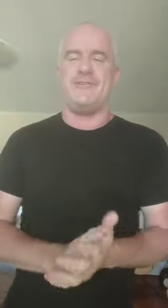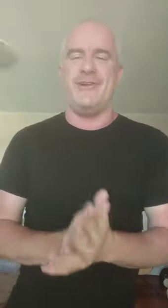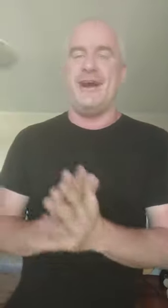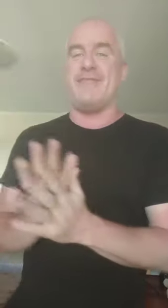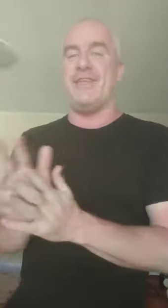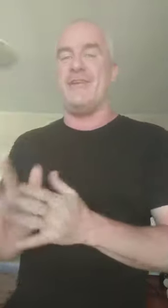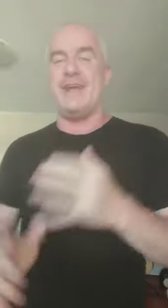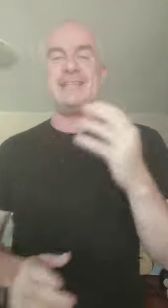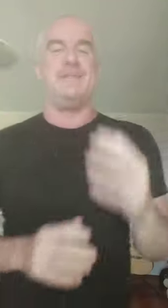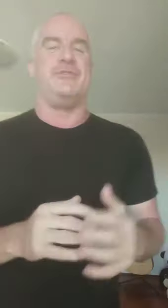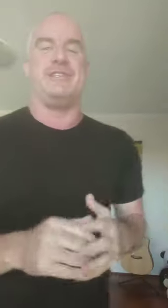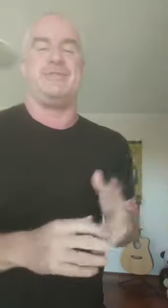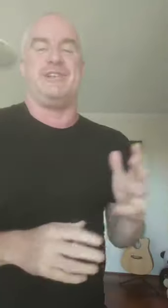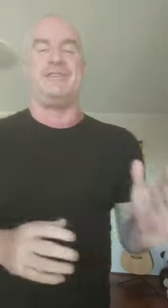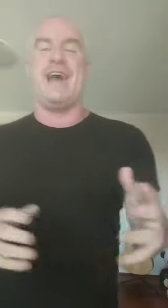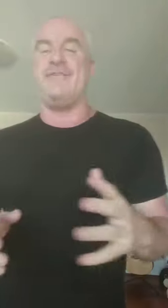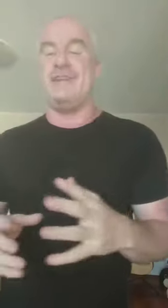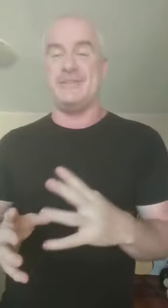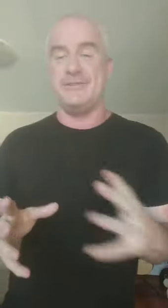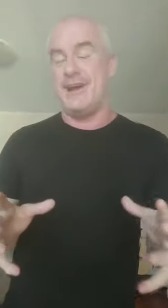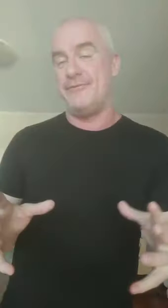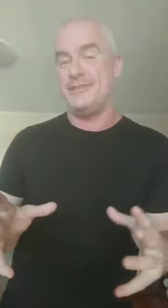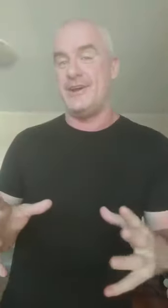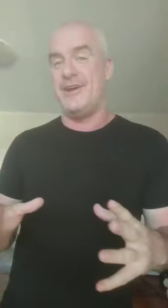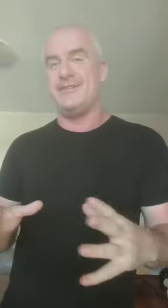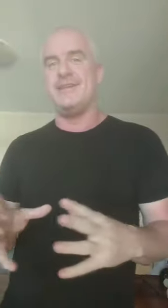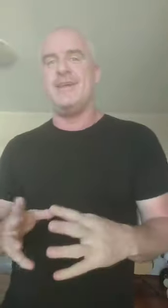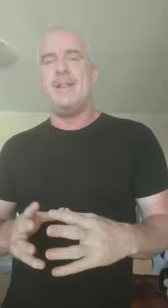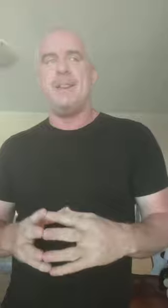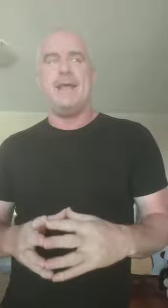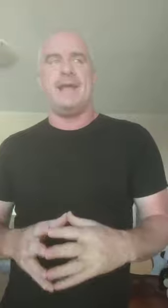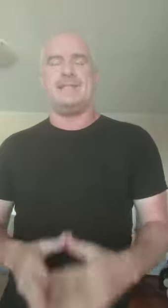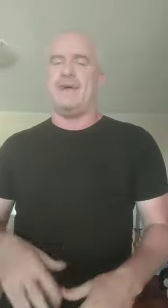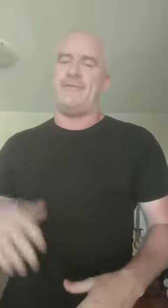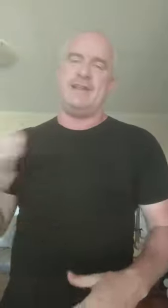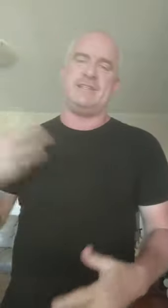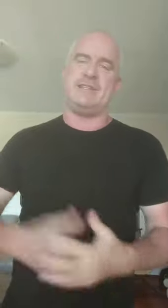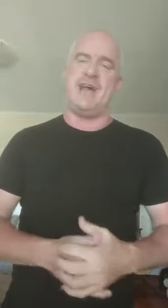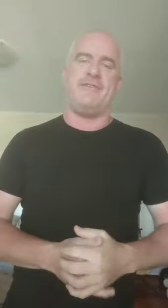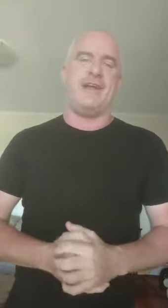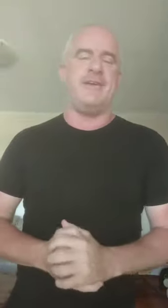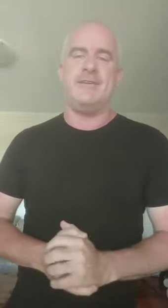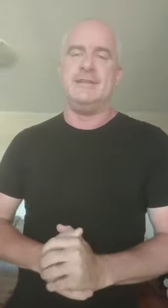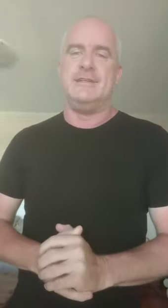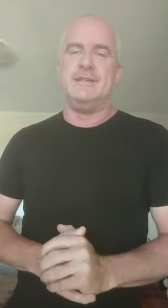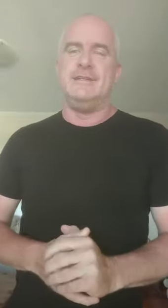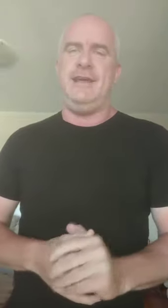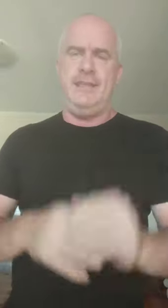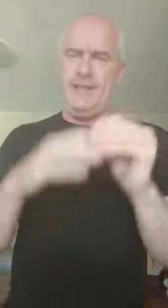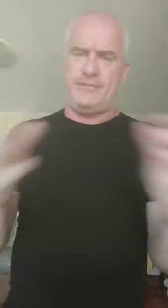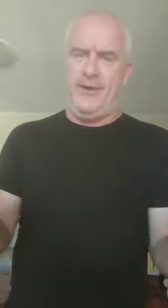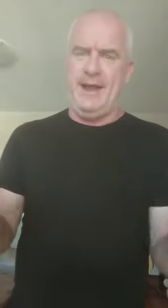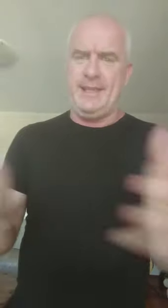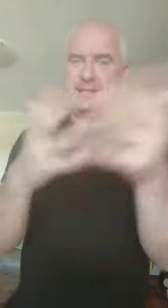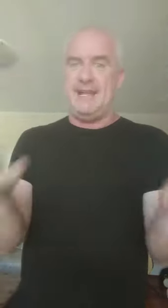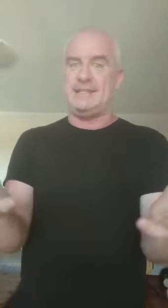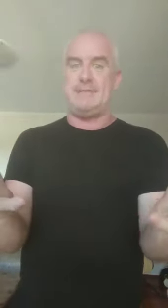through life and they're not actually pushing themselves out of any sort of comfort zones and stuff and they just have, you know, and that's fine, that's